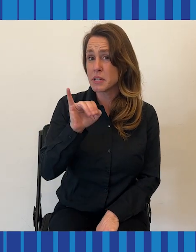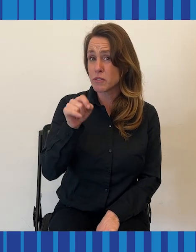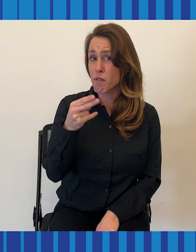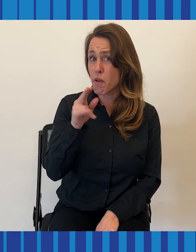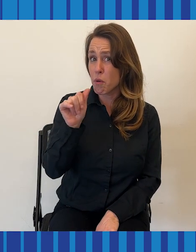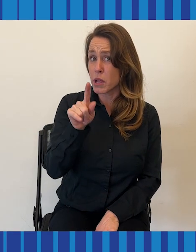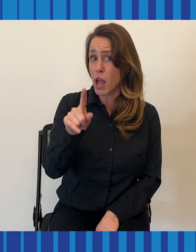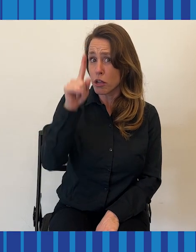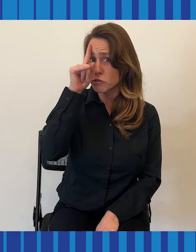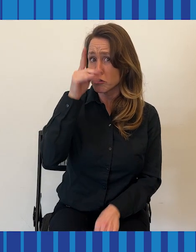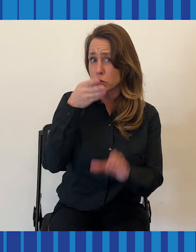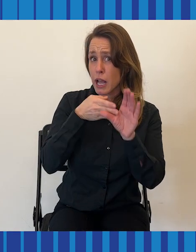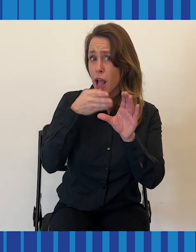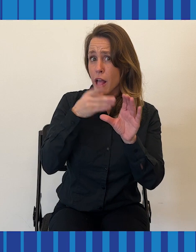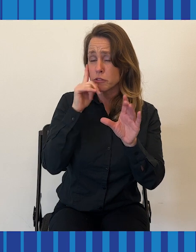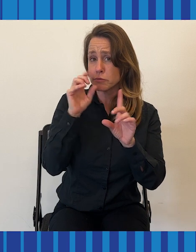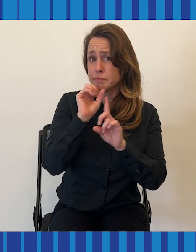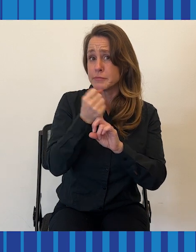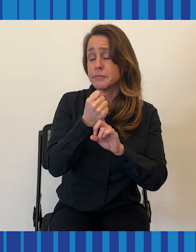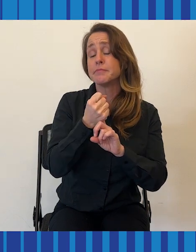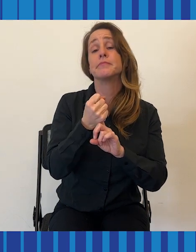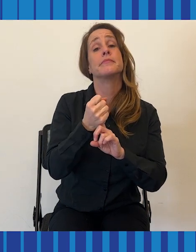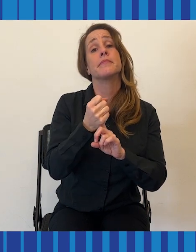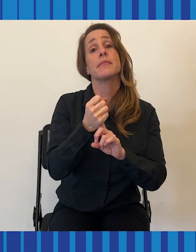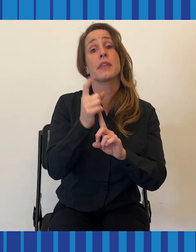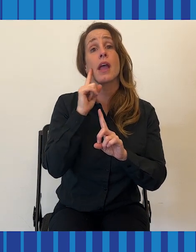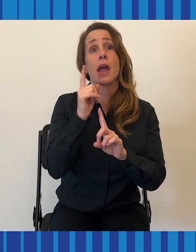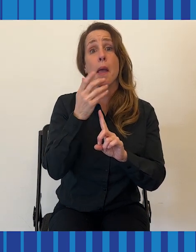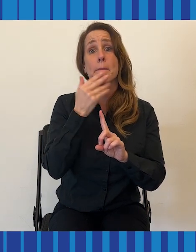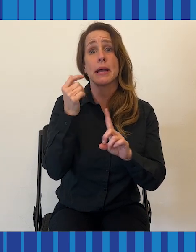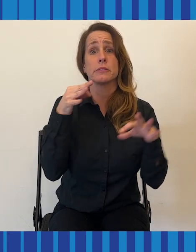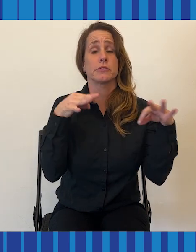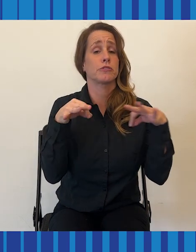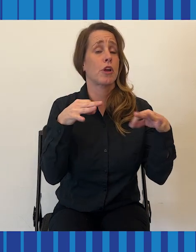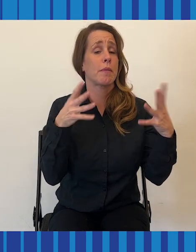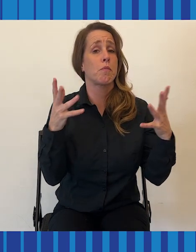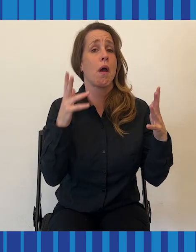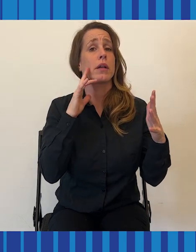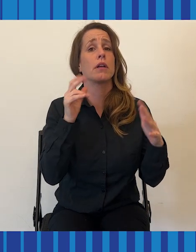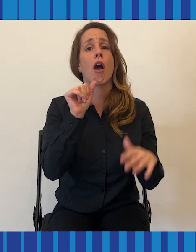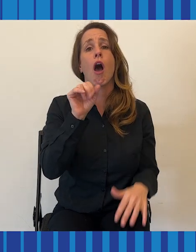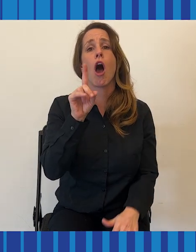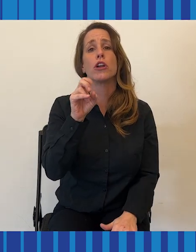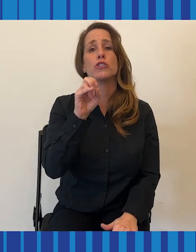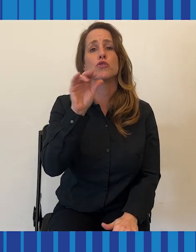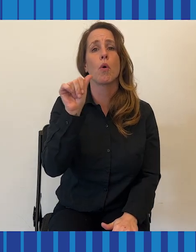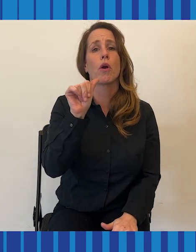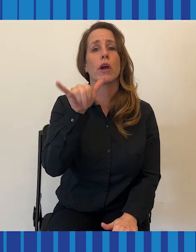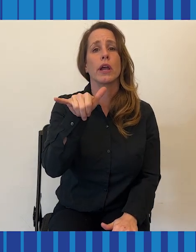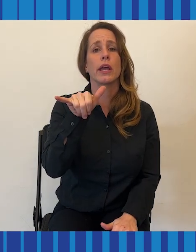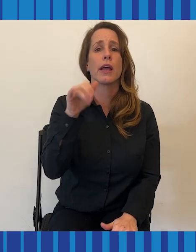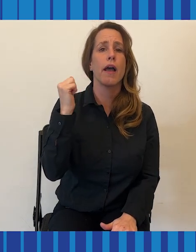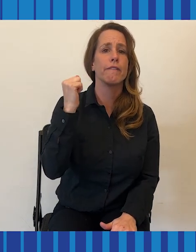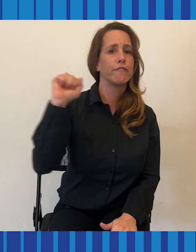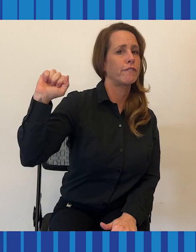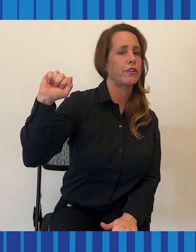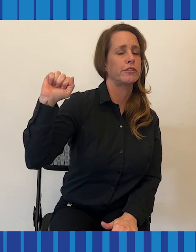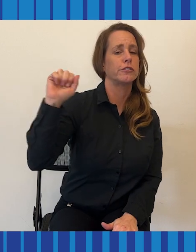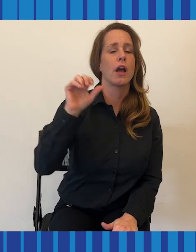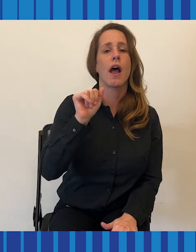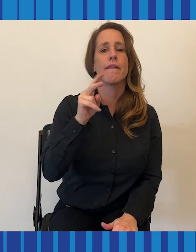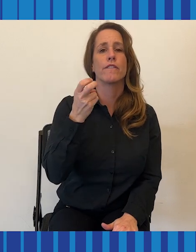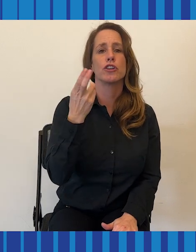Misophonia is a neuropsychological condition that is best known as an auditory aversion, but it also